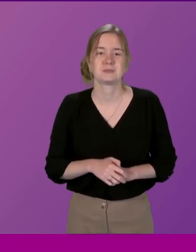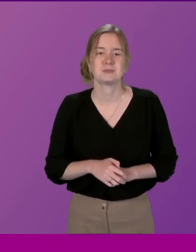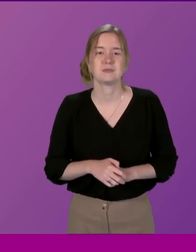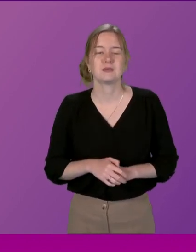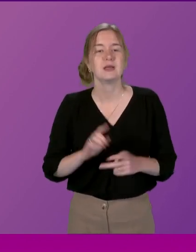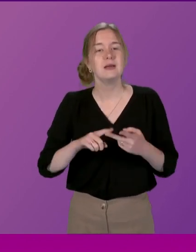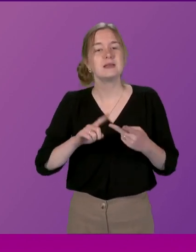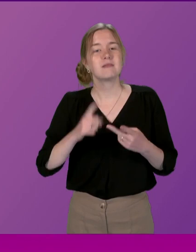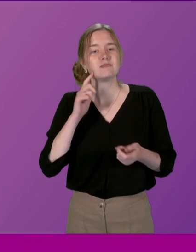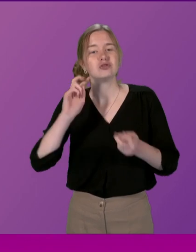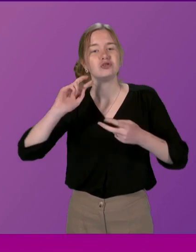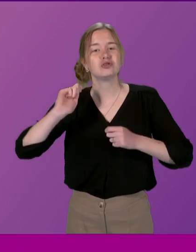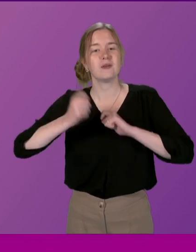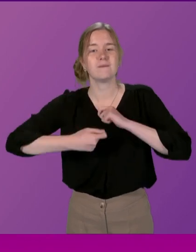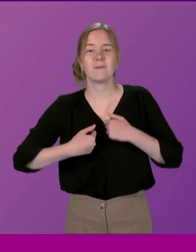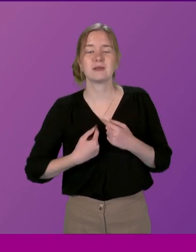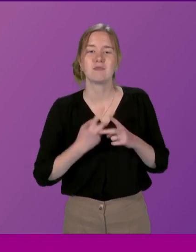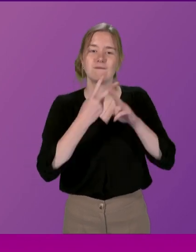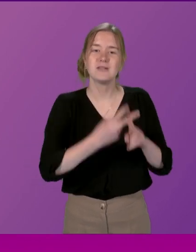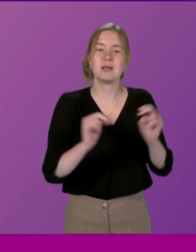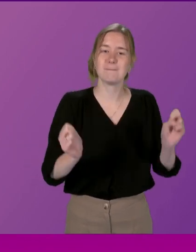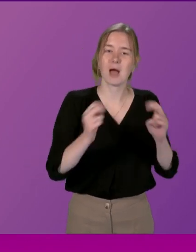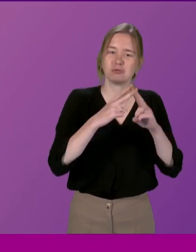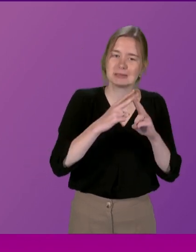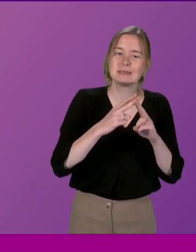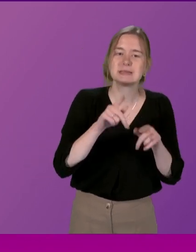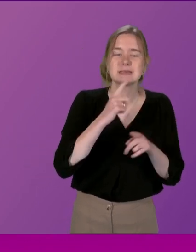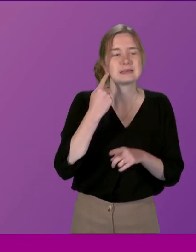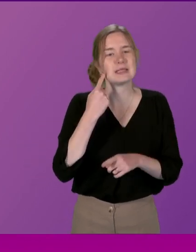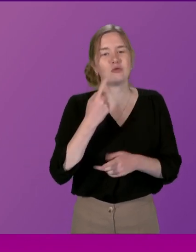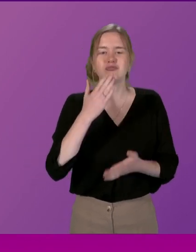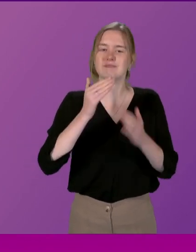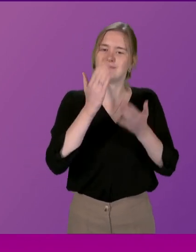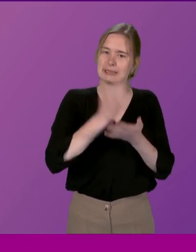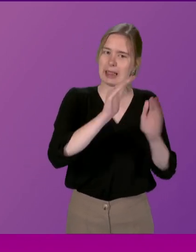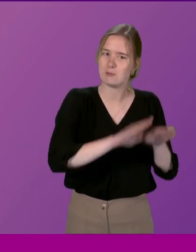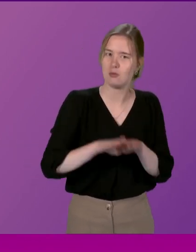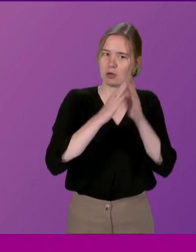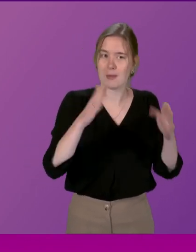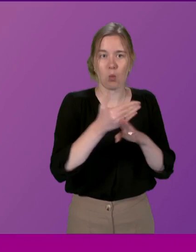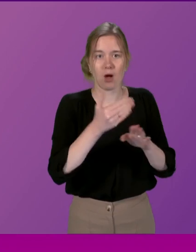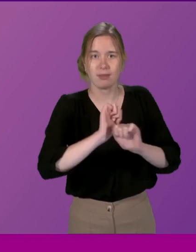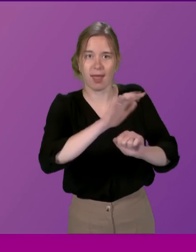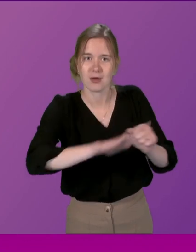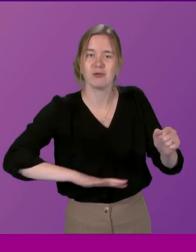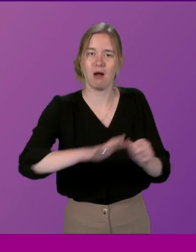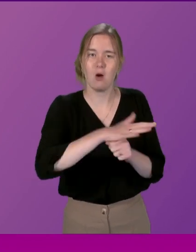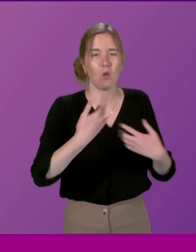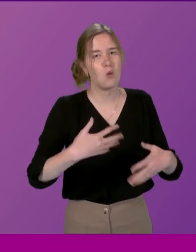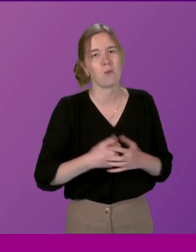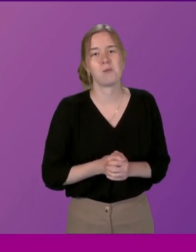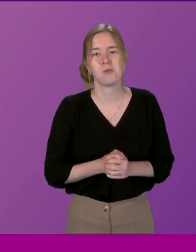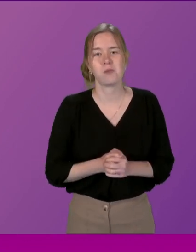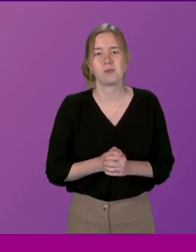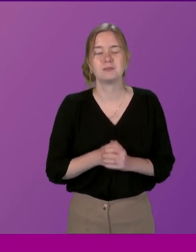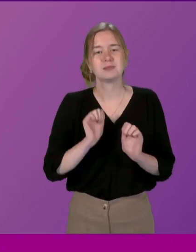shifted my own view was a visit to Paris and Dublin To see how deliberate democracy has worked And is working in these places Neither of